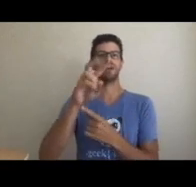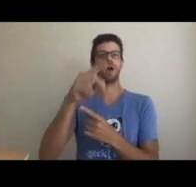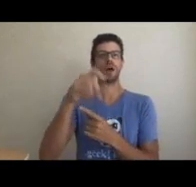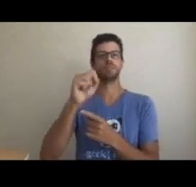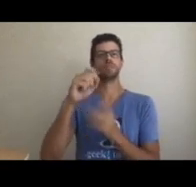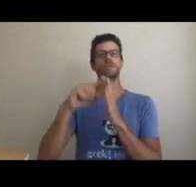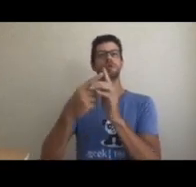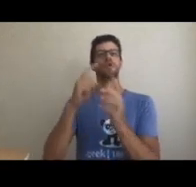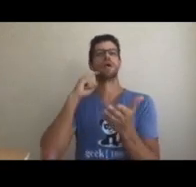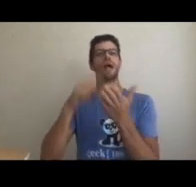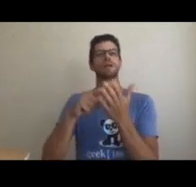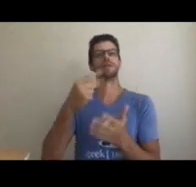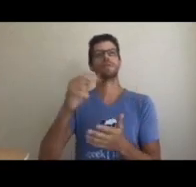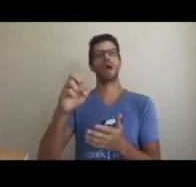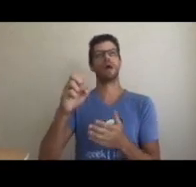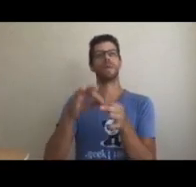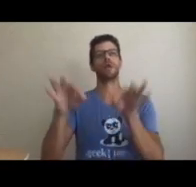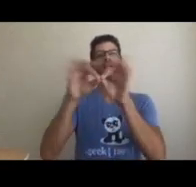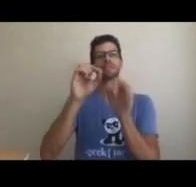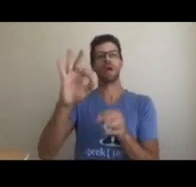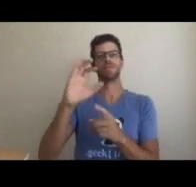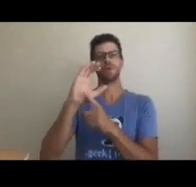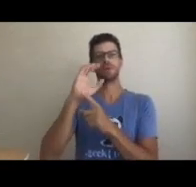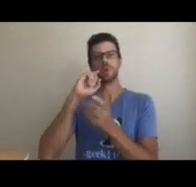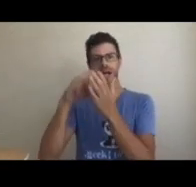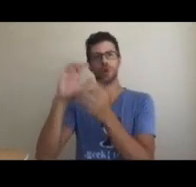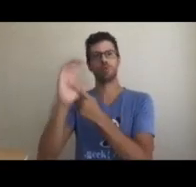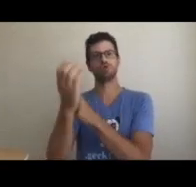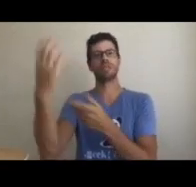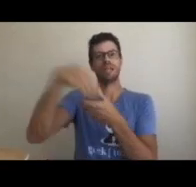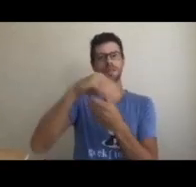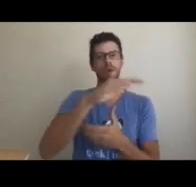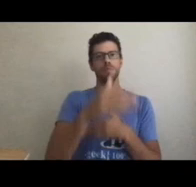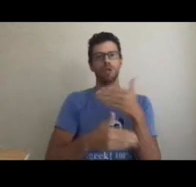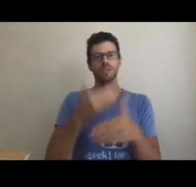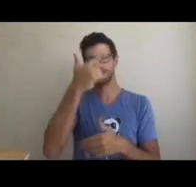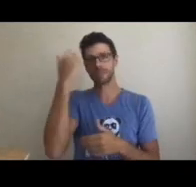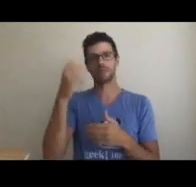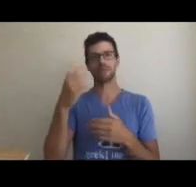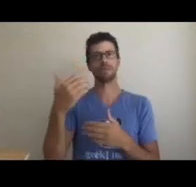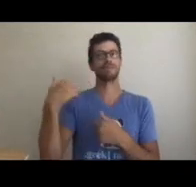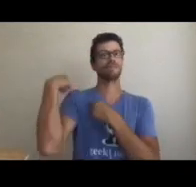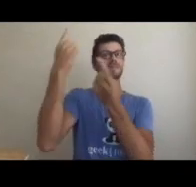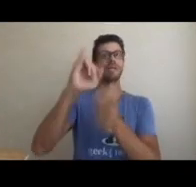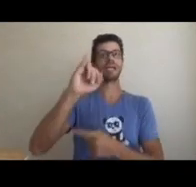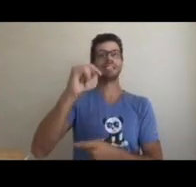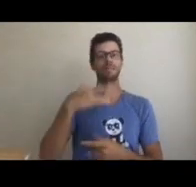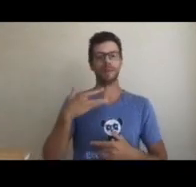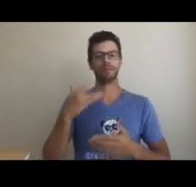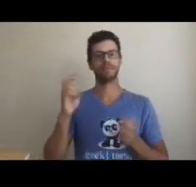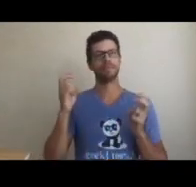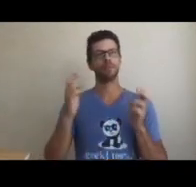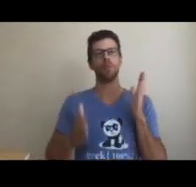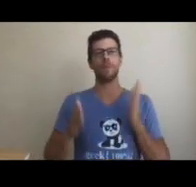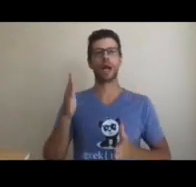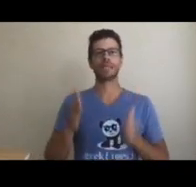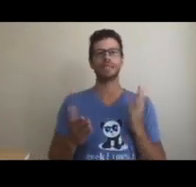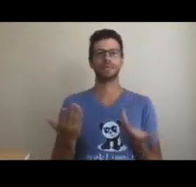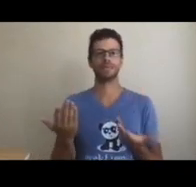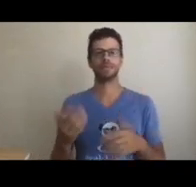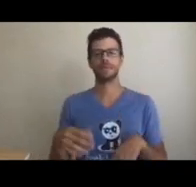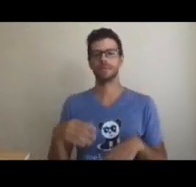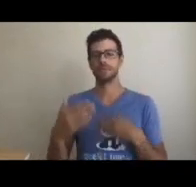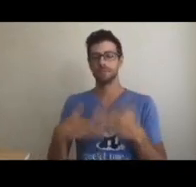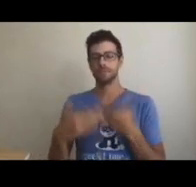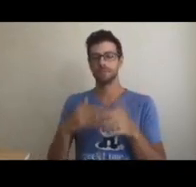And now DevOps recognizes the importance of cultural values within the SDLC process. For